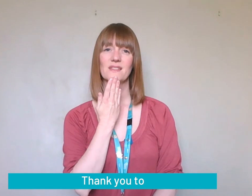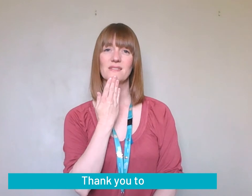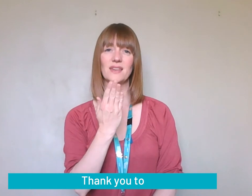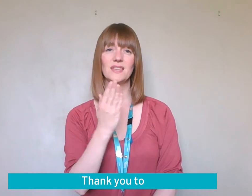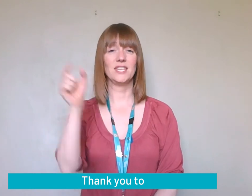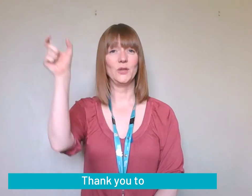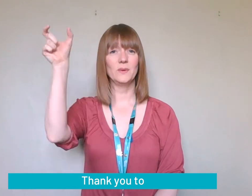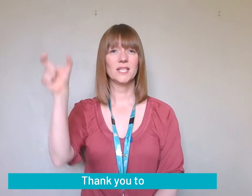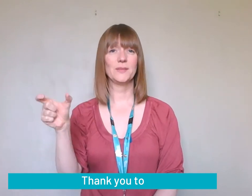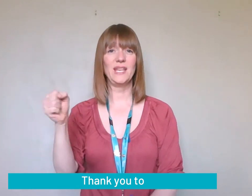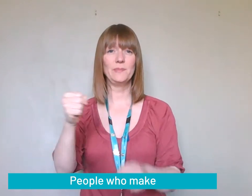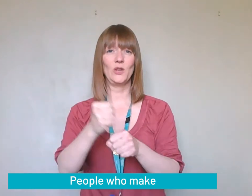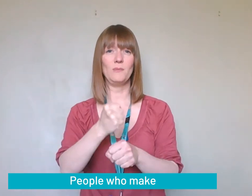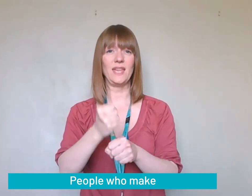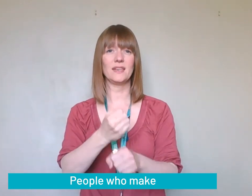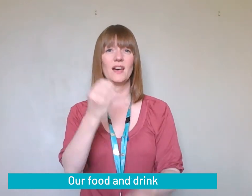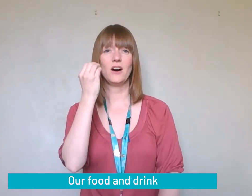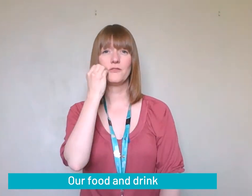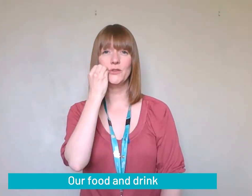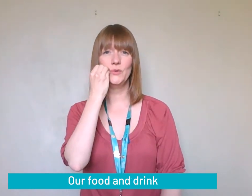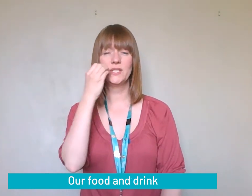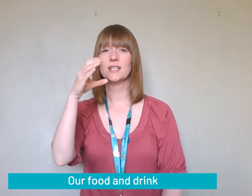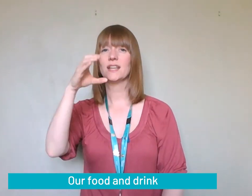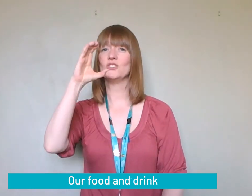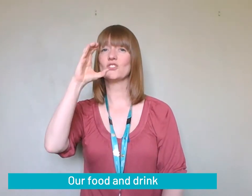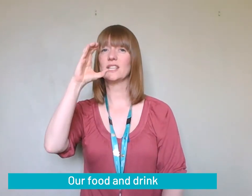Thank you to people who make our food and drink.